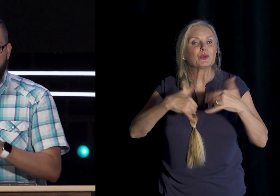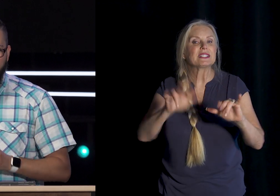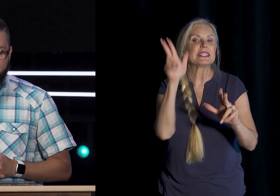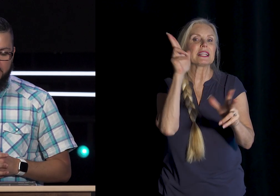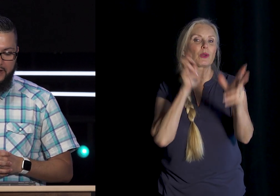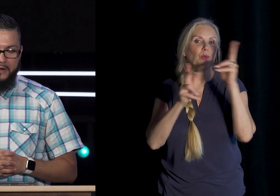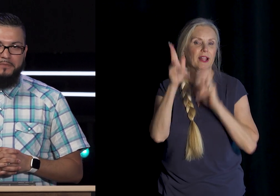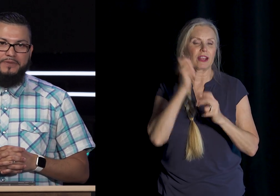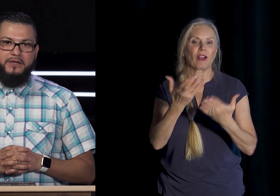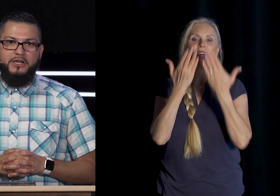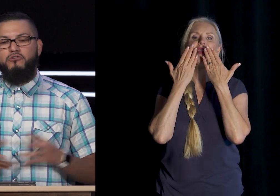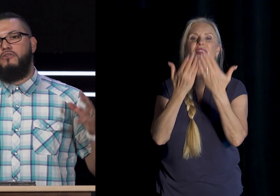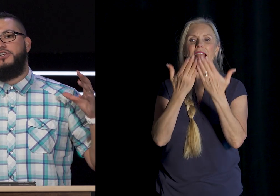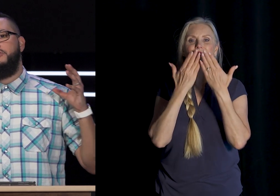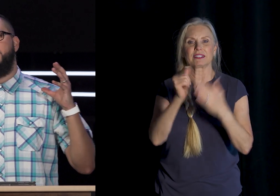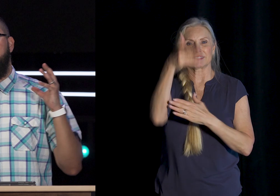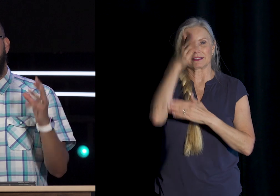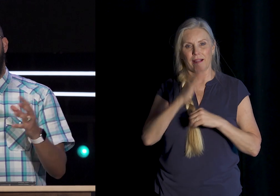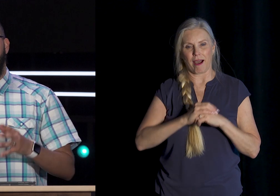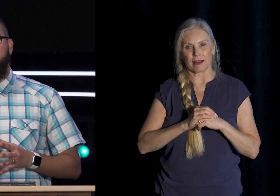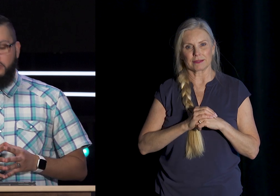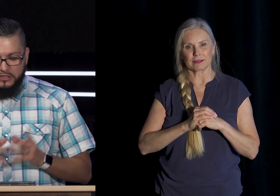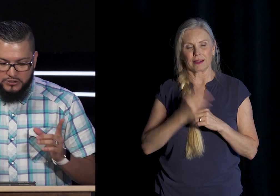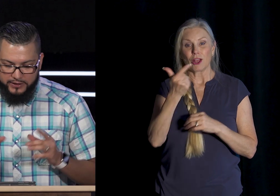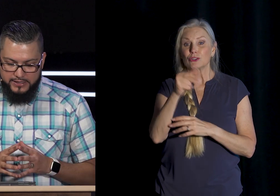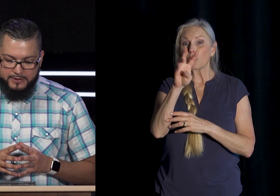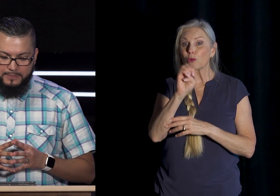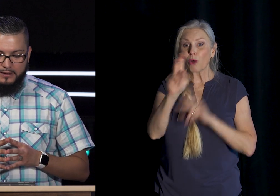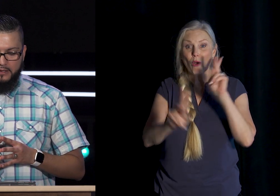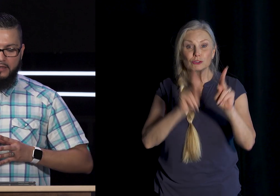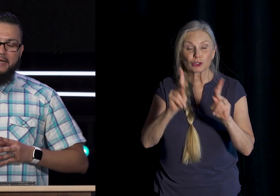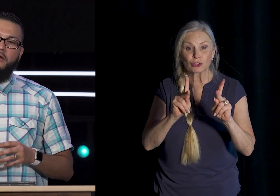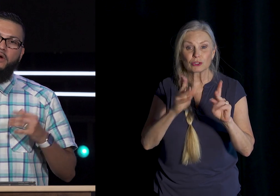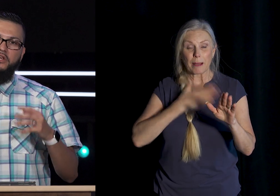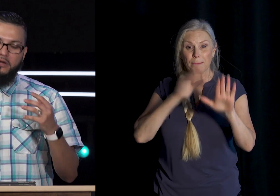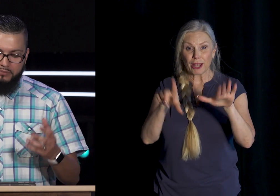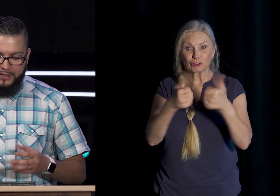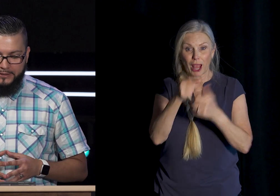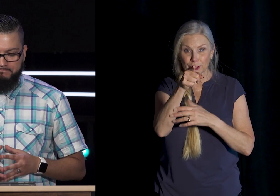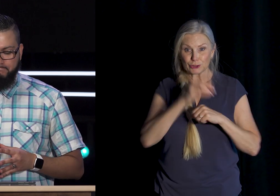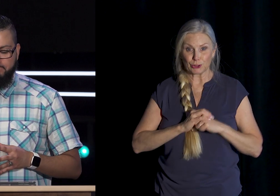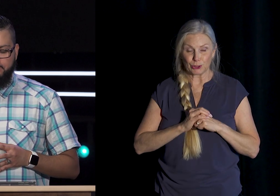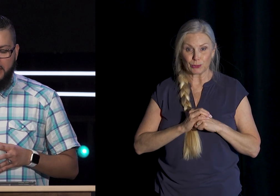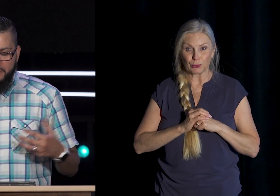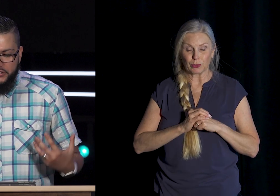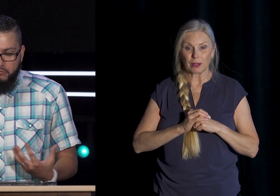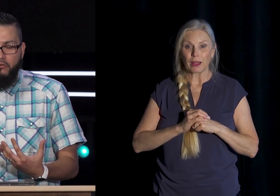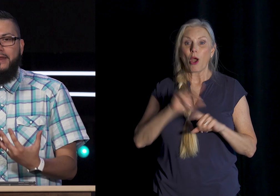Expressed To God Grove Church My Challenge To You This Week Is That When You Complain That You Bring